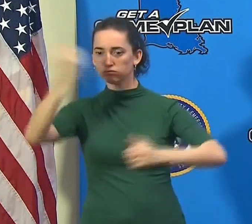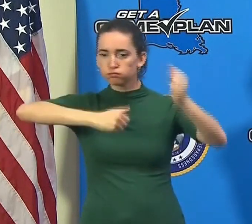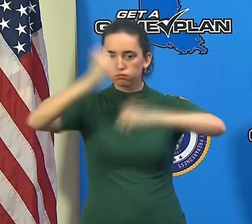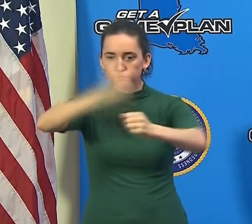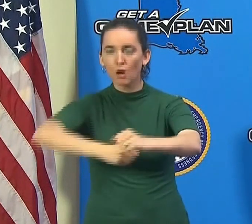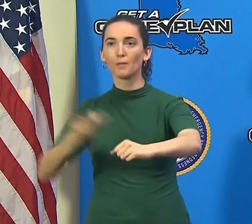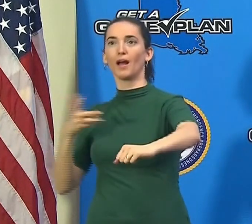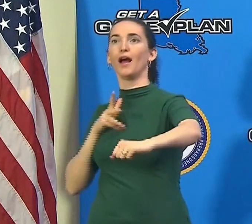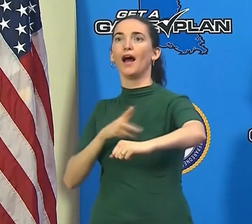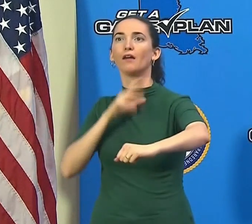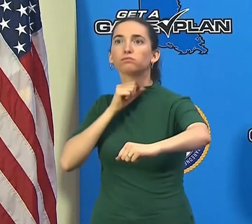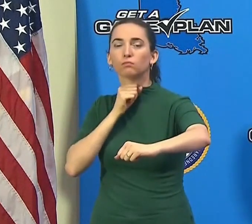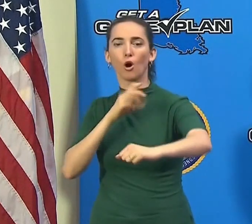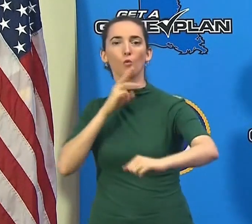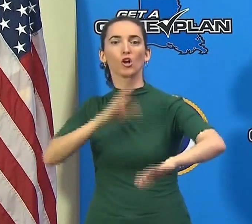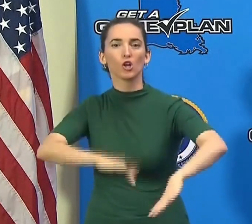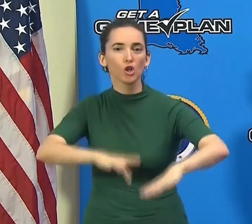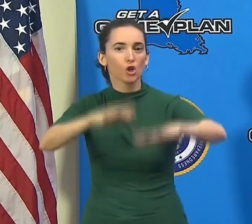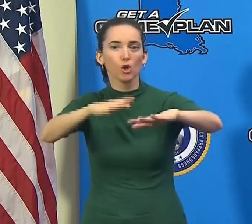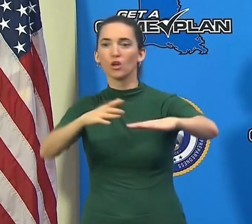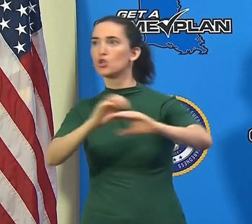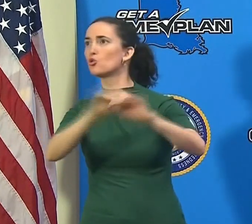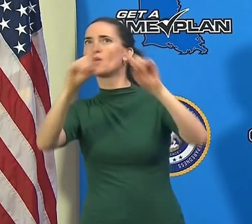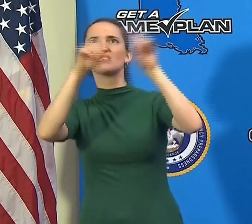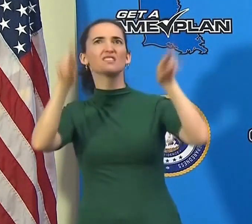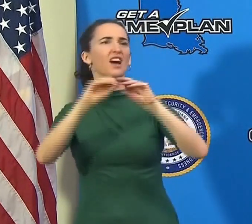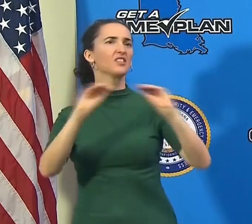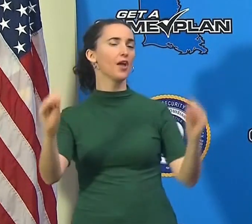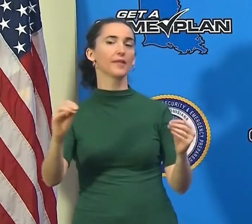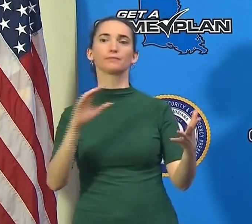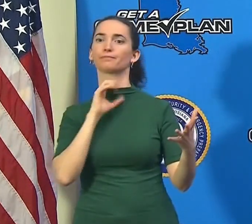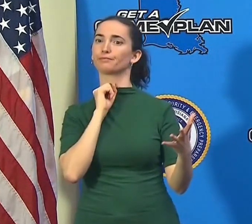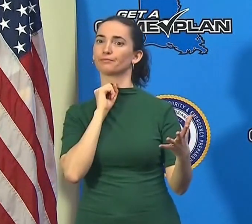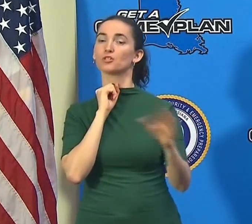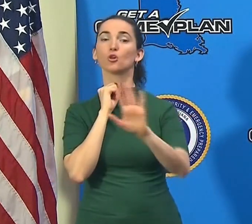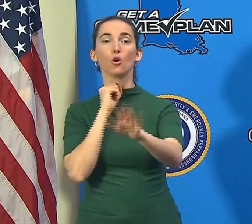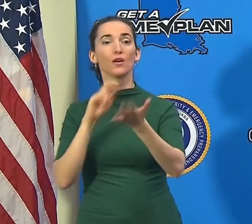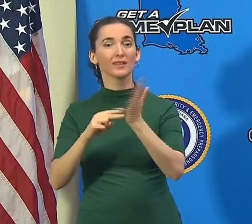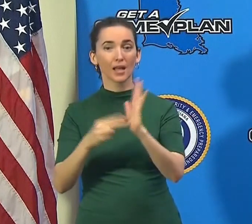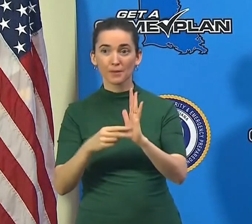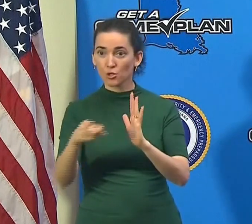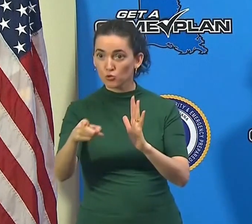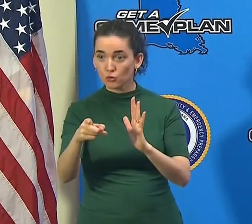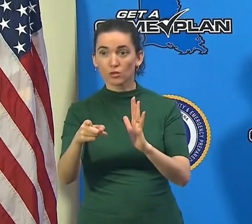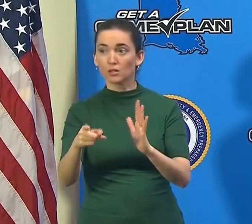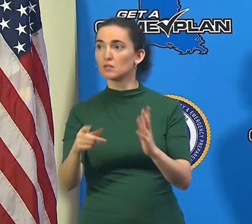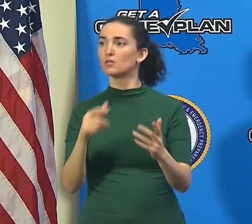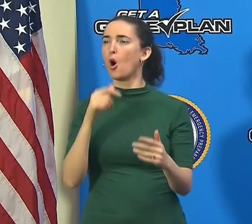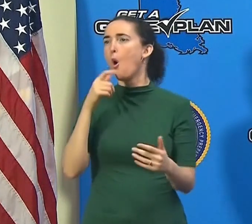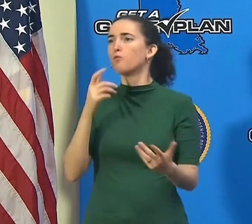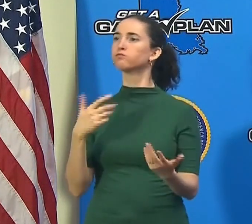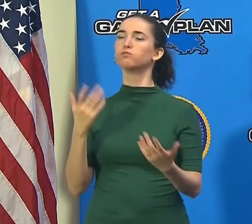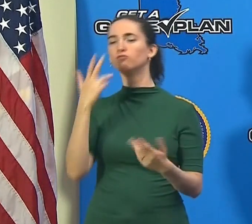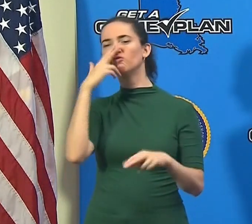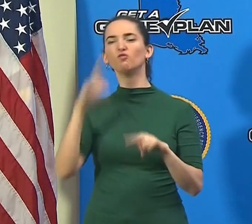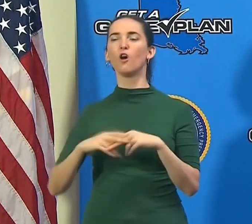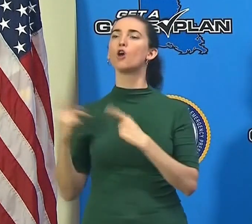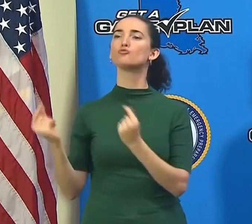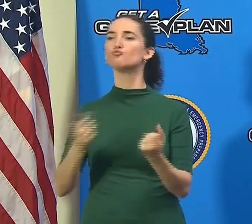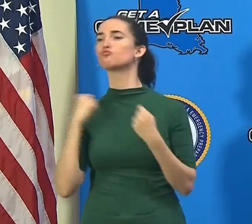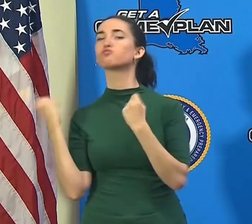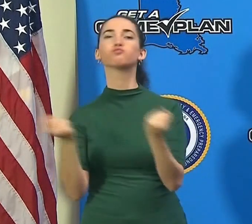experience these things. So please be mindful of this. Don't drive unless you have to once the weather